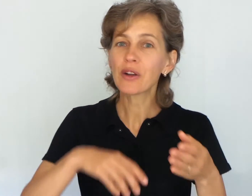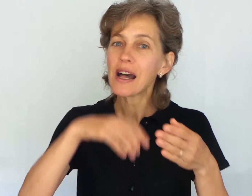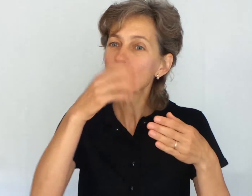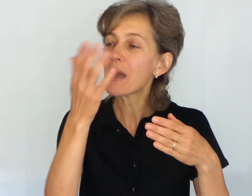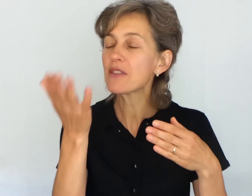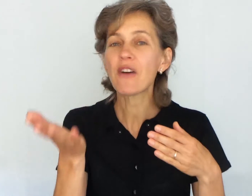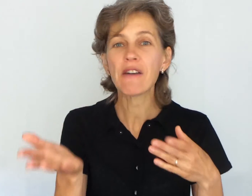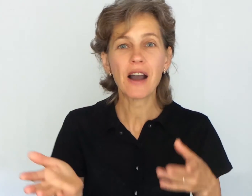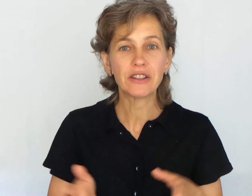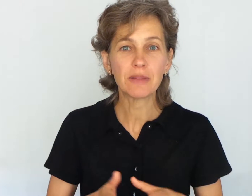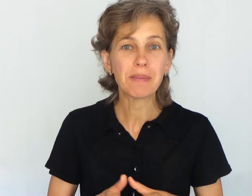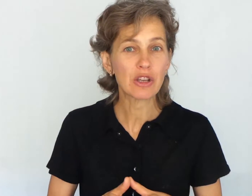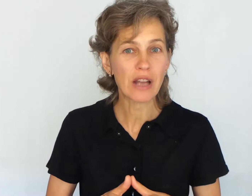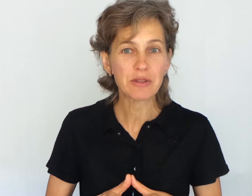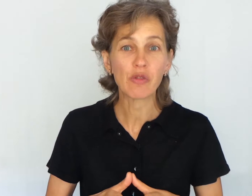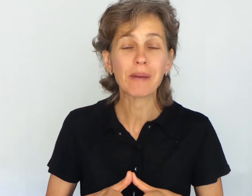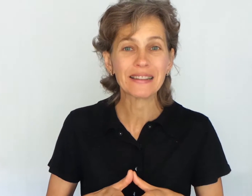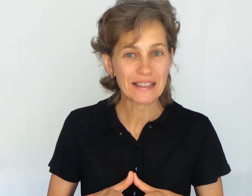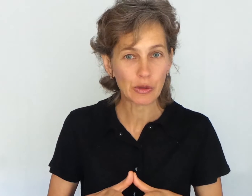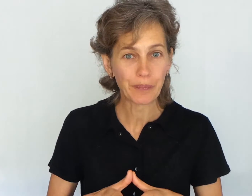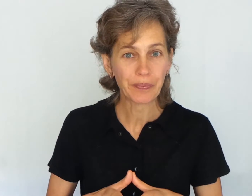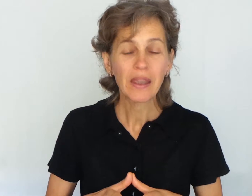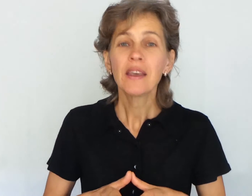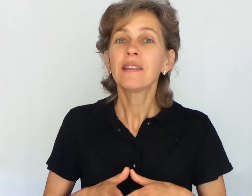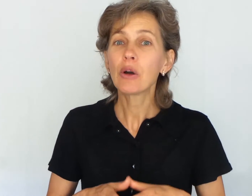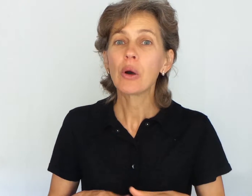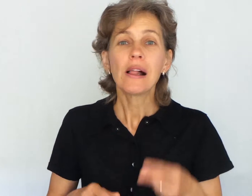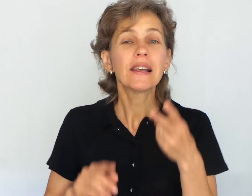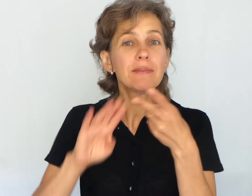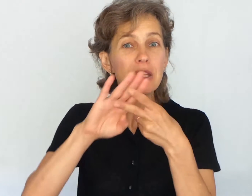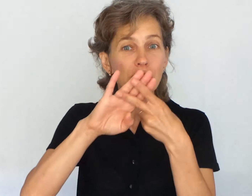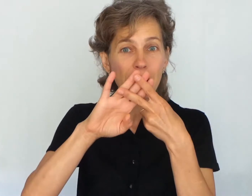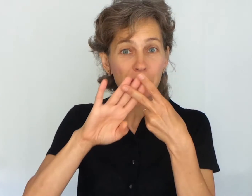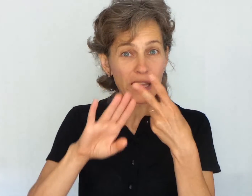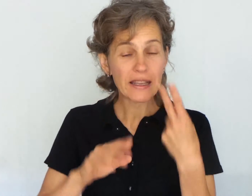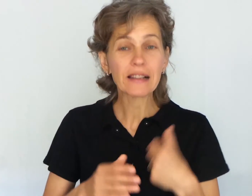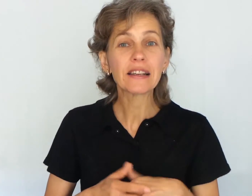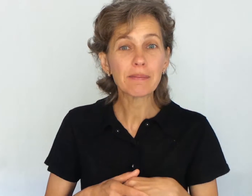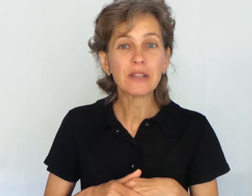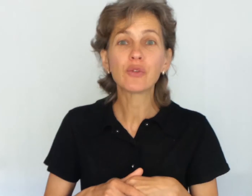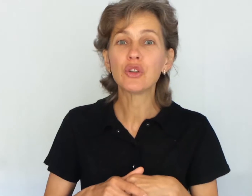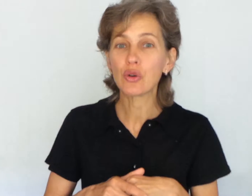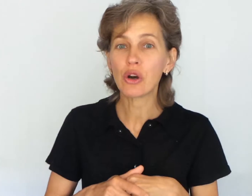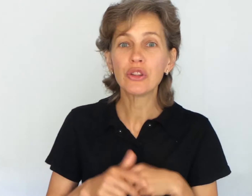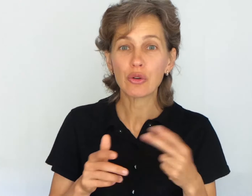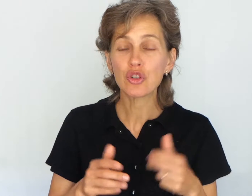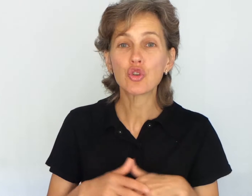calcium and 500 mg of magnesium. So, let me elaborate a little bit on those two